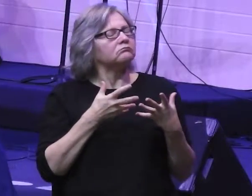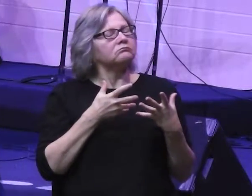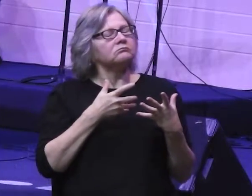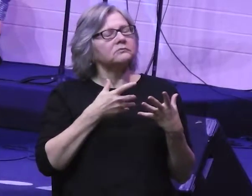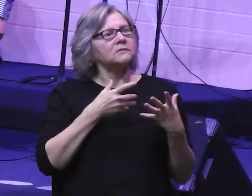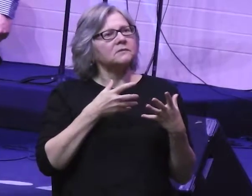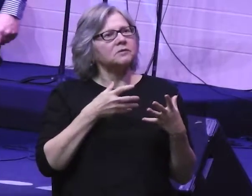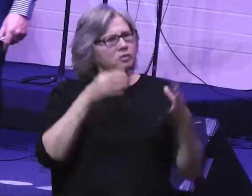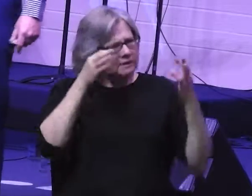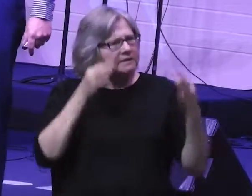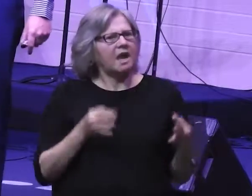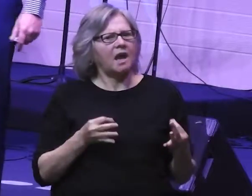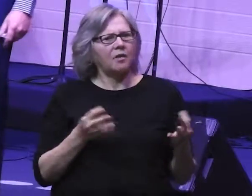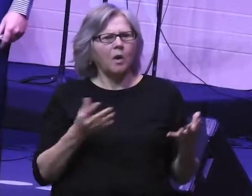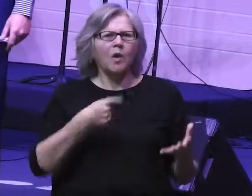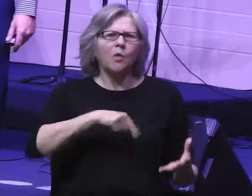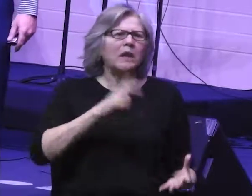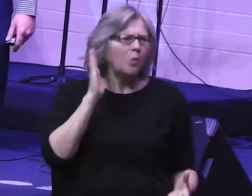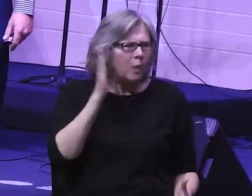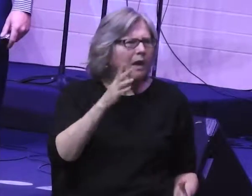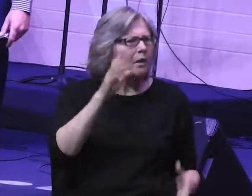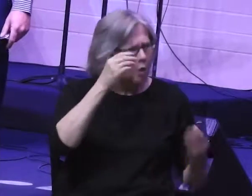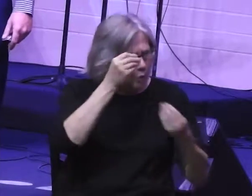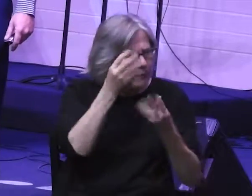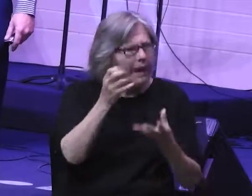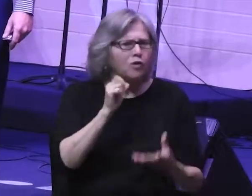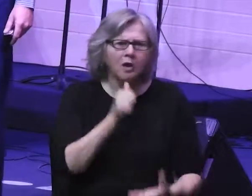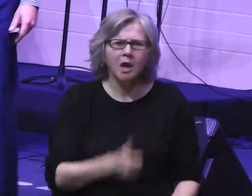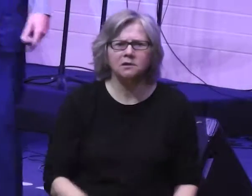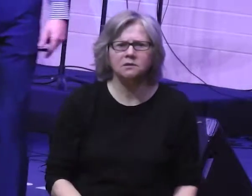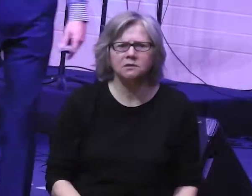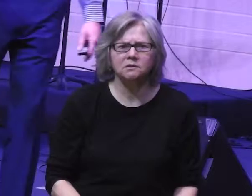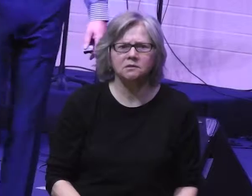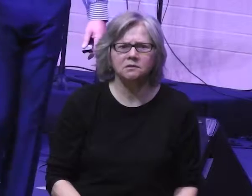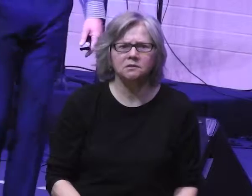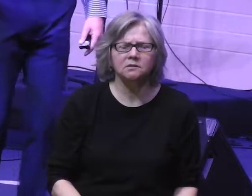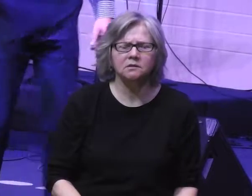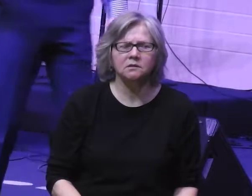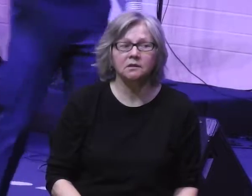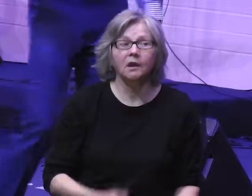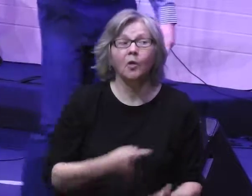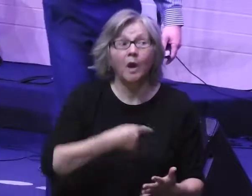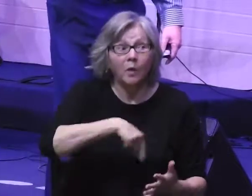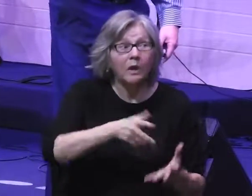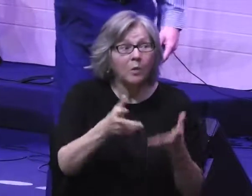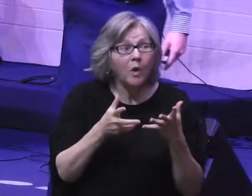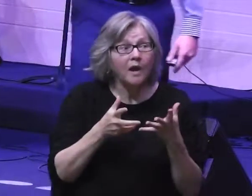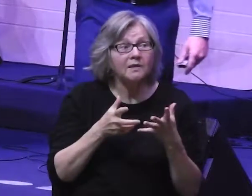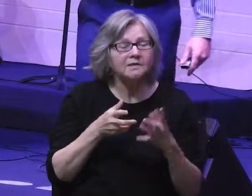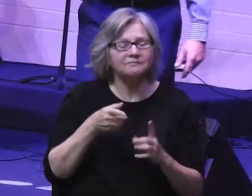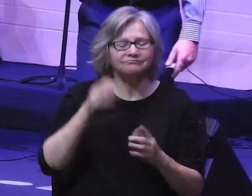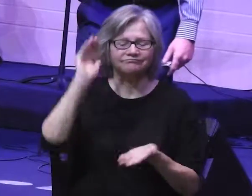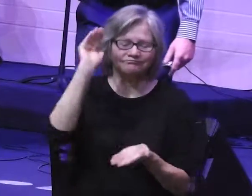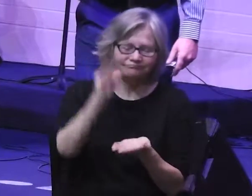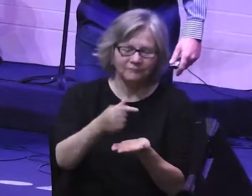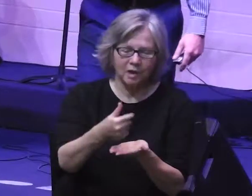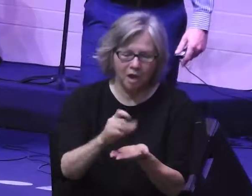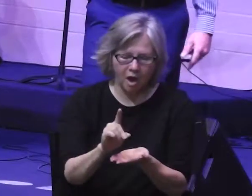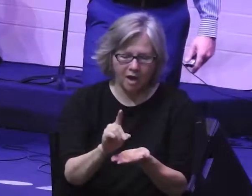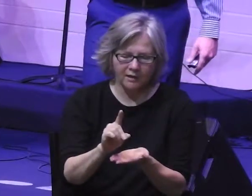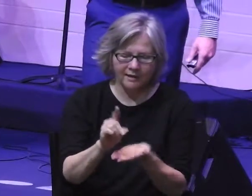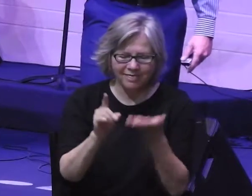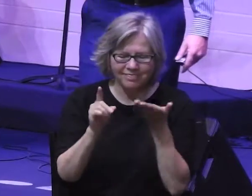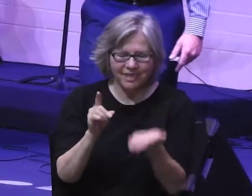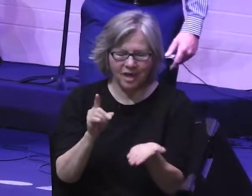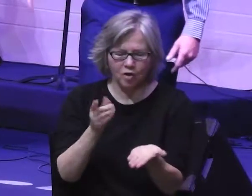pick and choose what we'll obey or not obey. What we really want is we want a God who will